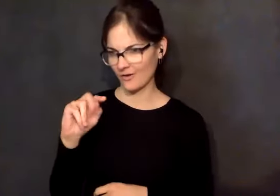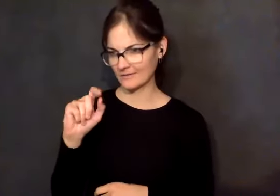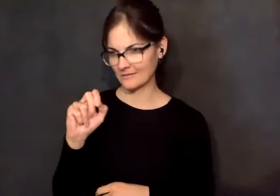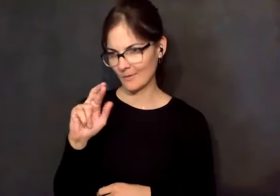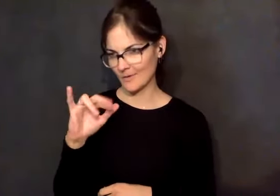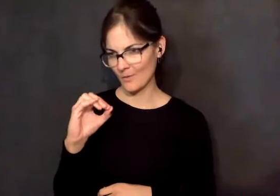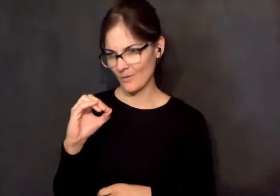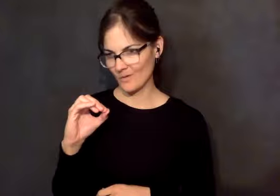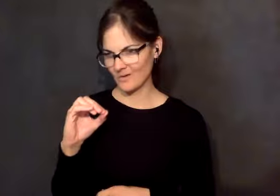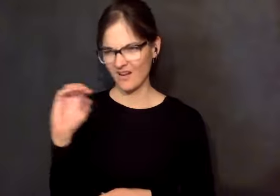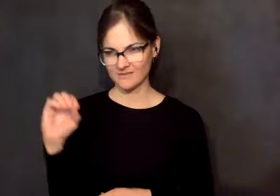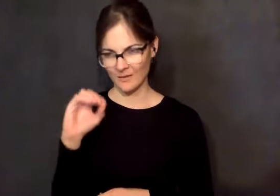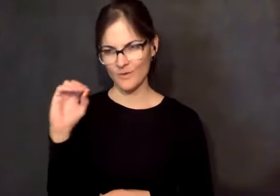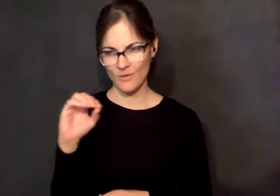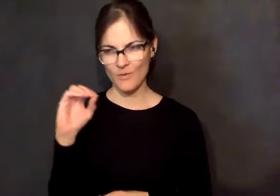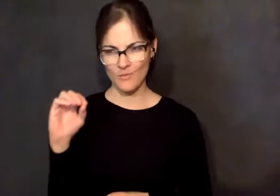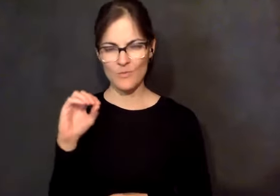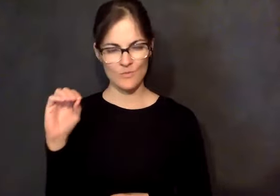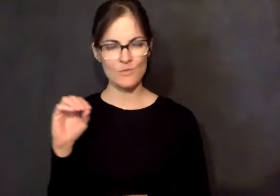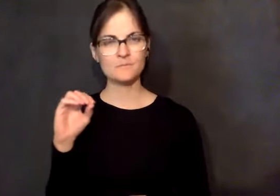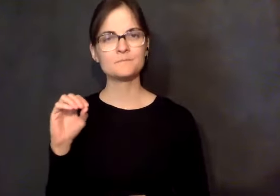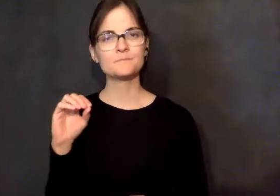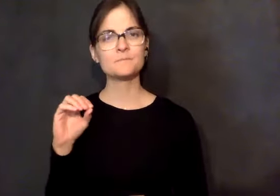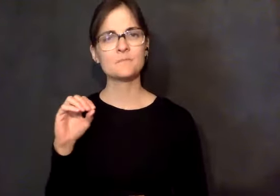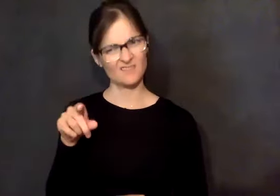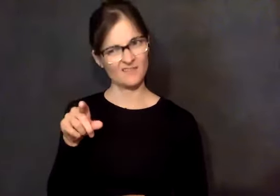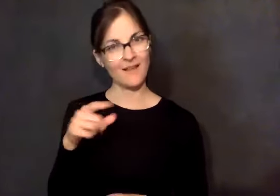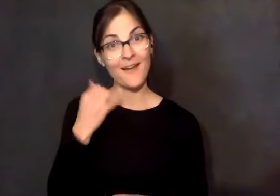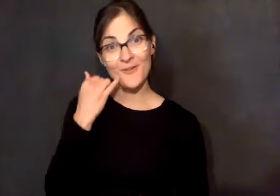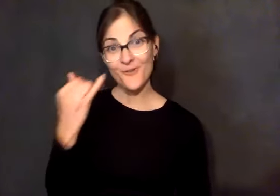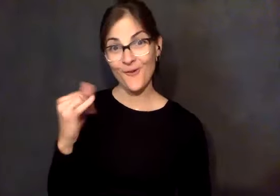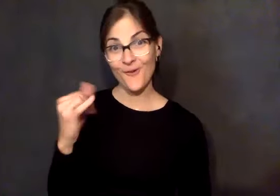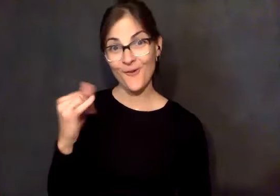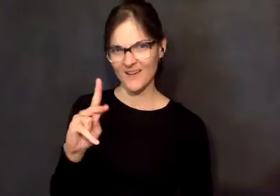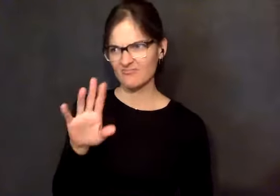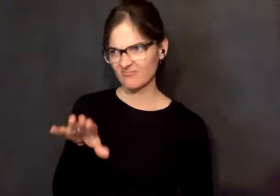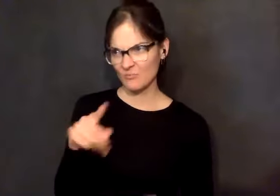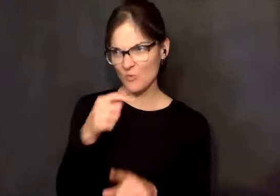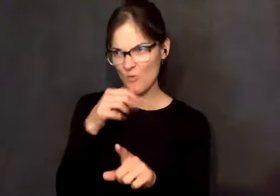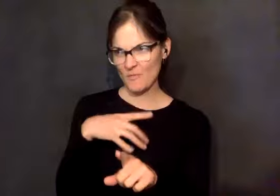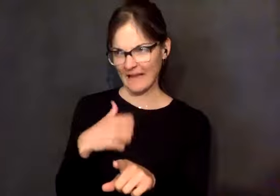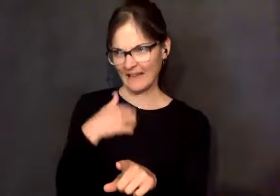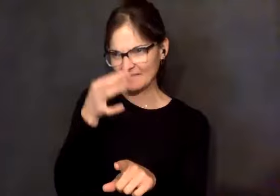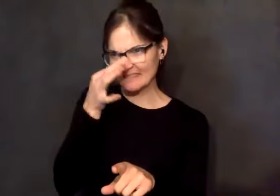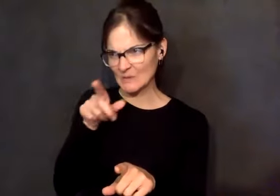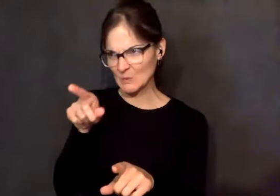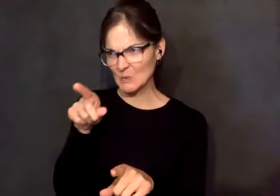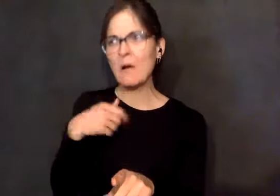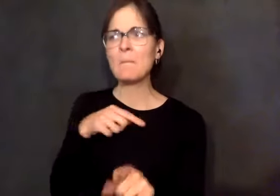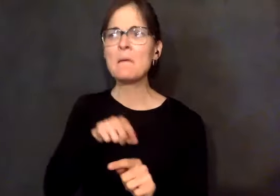neck of the woods. And I said, I'm going to come up there and visit you. And I want you to take me over there because